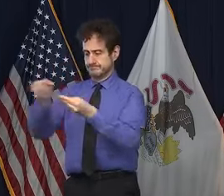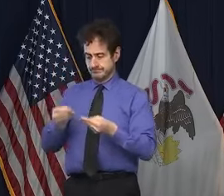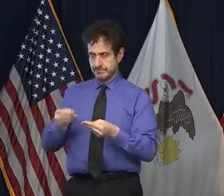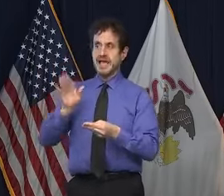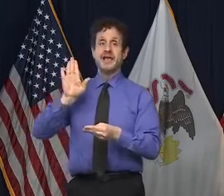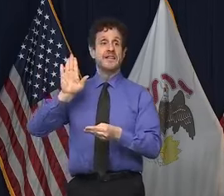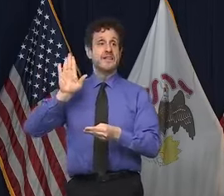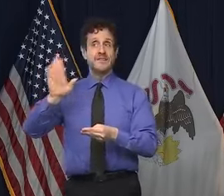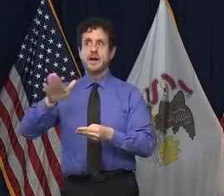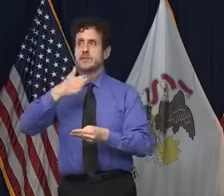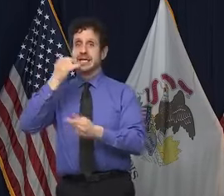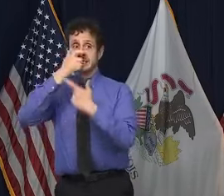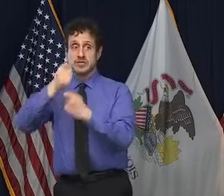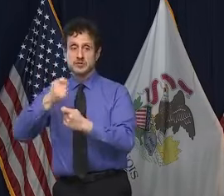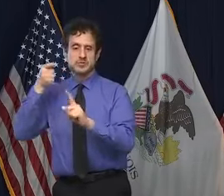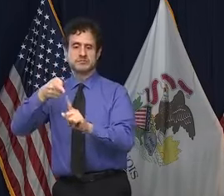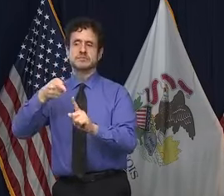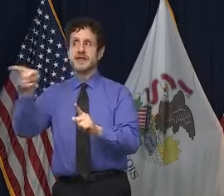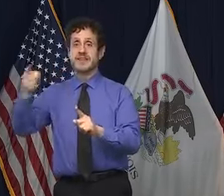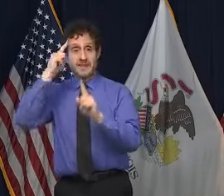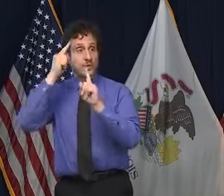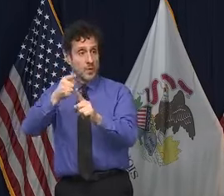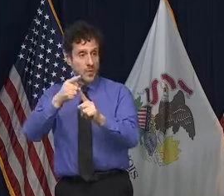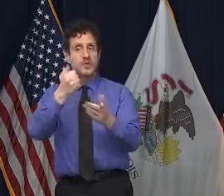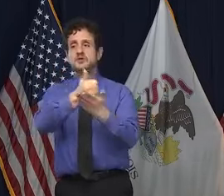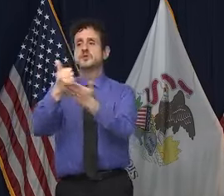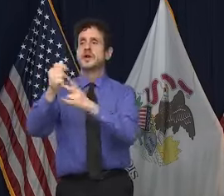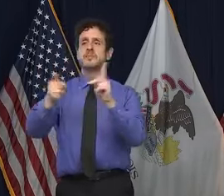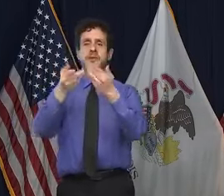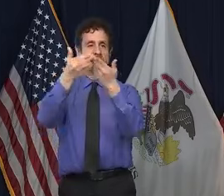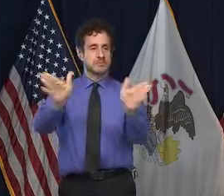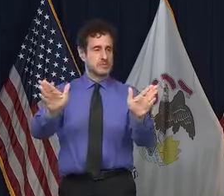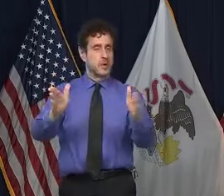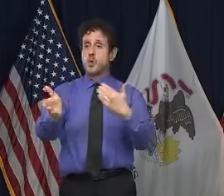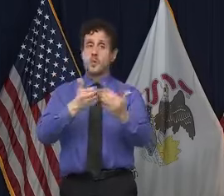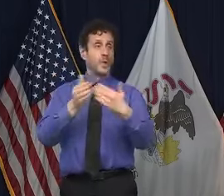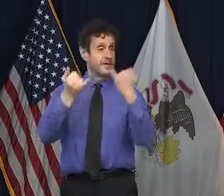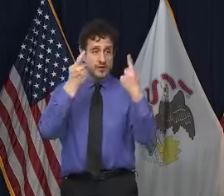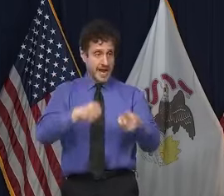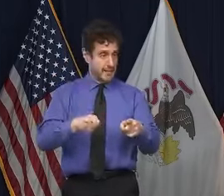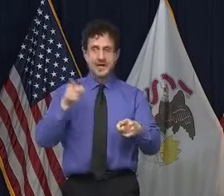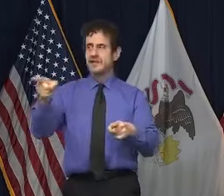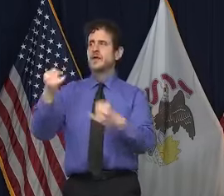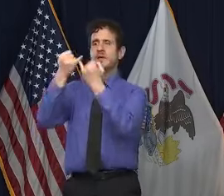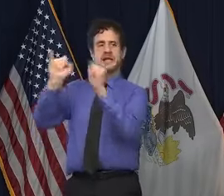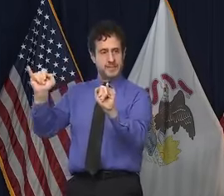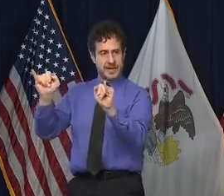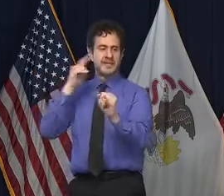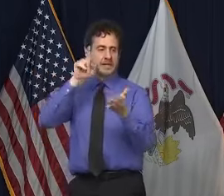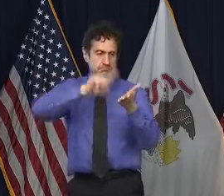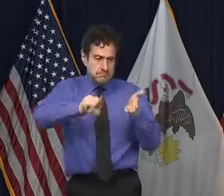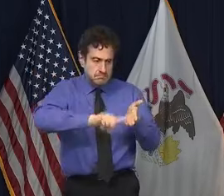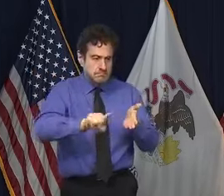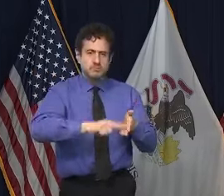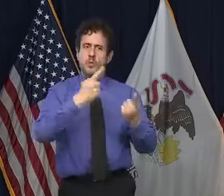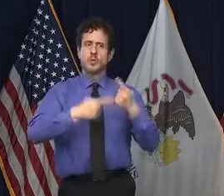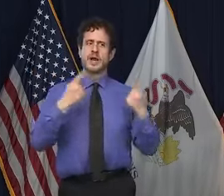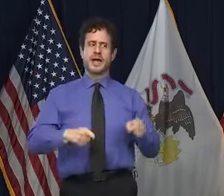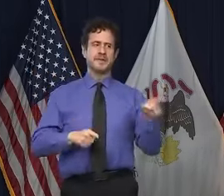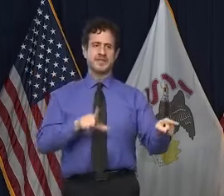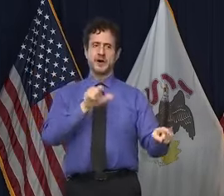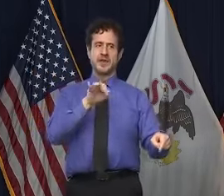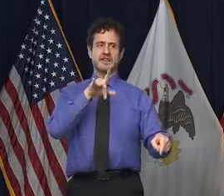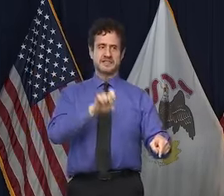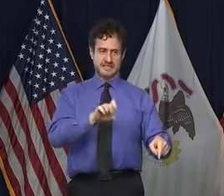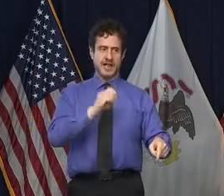interest in revealing whatever may have occurred on an independent basis. That is what they do. But look, I agree that